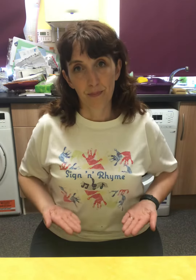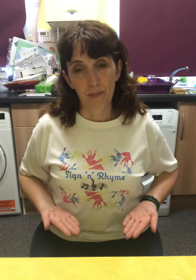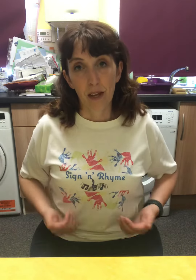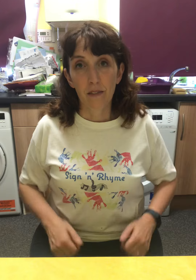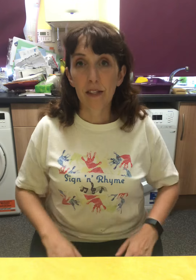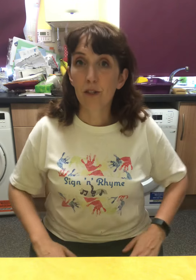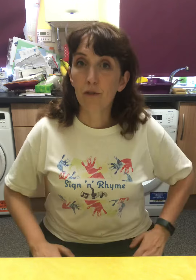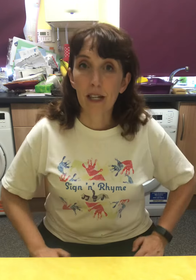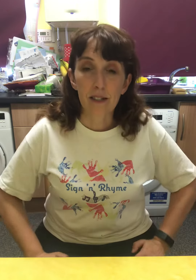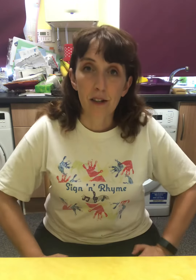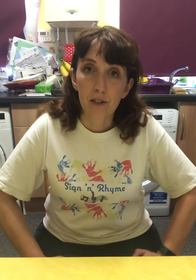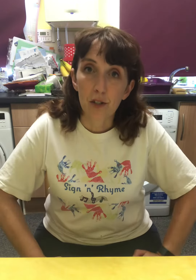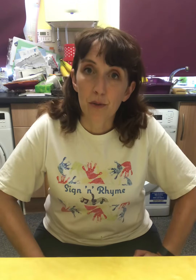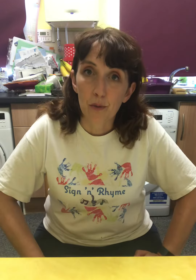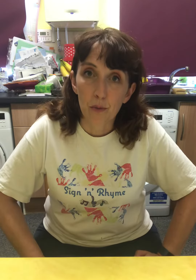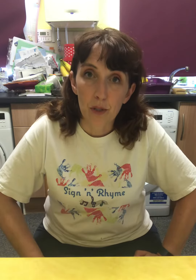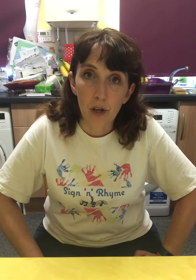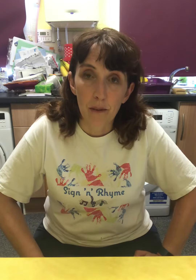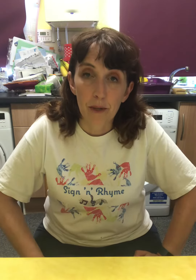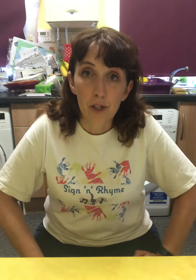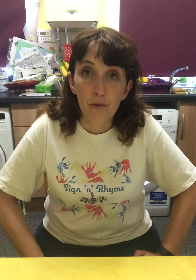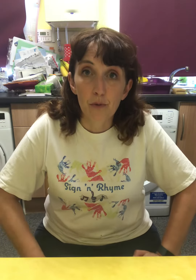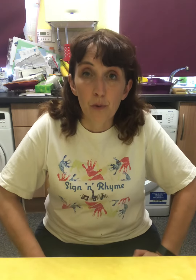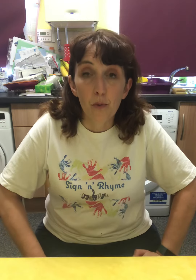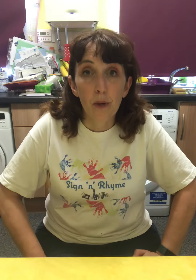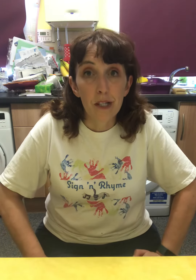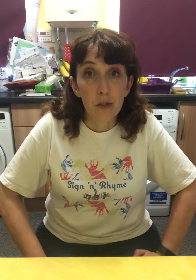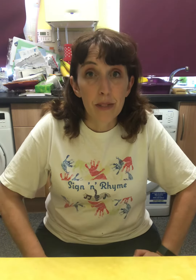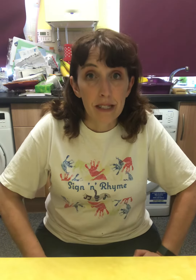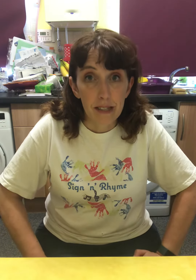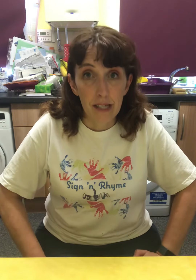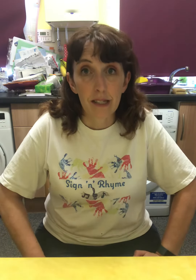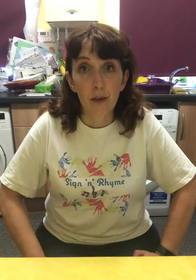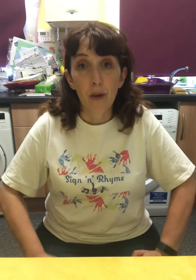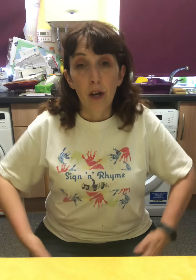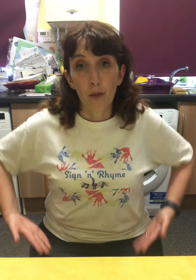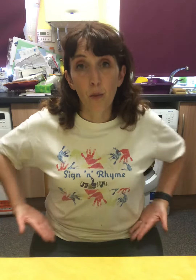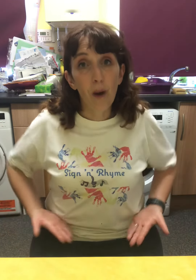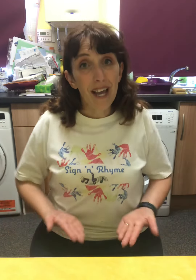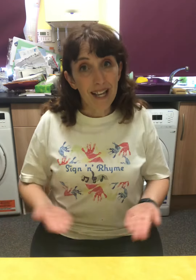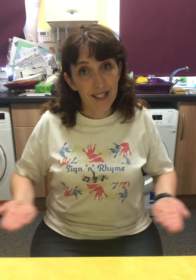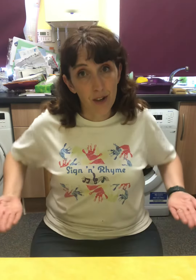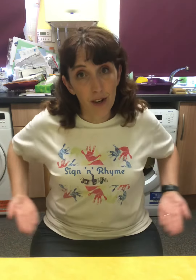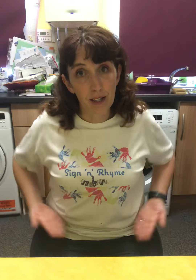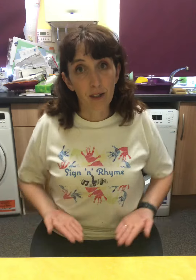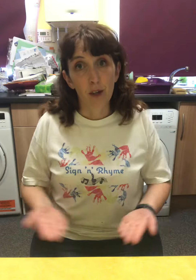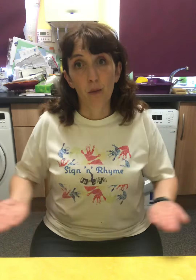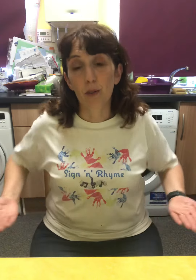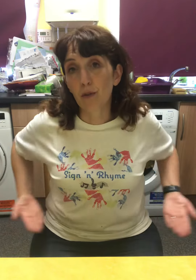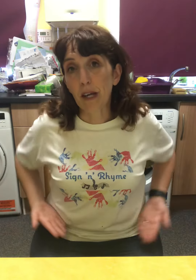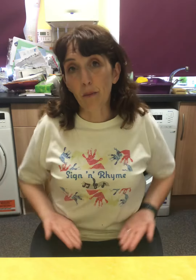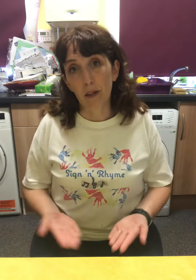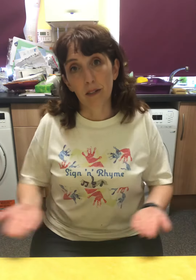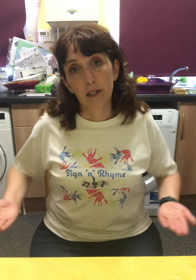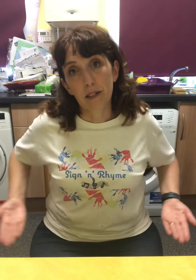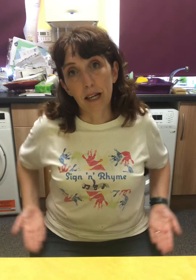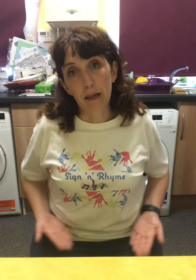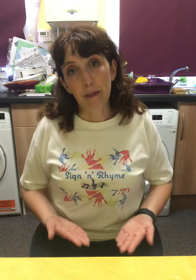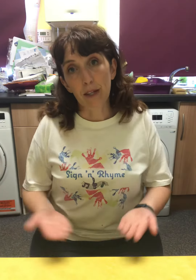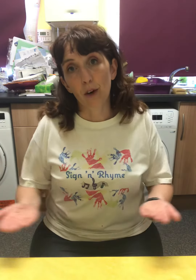THESE ARE GREAT SIGNS TO USE ALL THE TIME. MY CHILDREN ARE ALWAYS LOSING THINGS. SO THE WHERE SIGN WAS A GREAT ONE TO LET ME KNOW